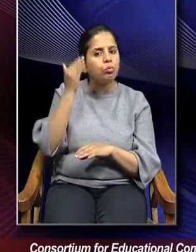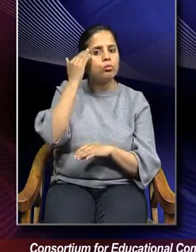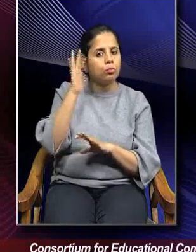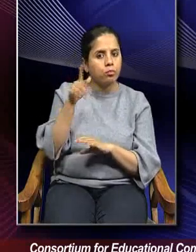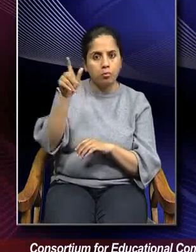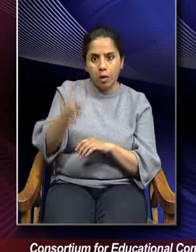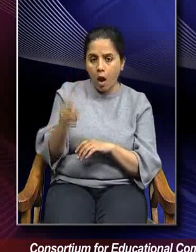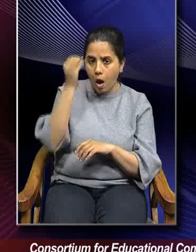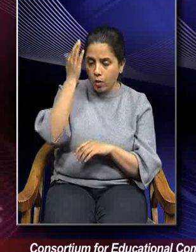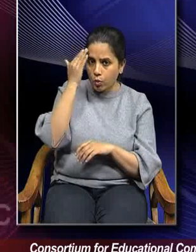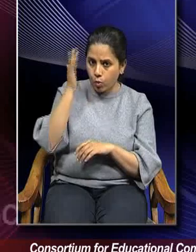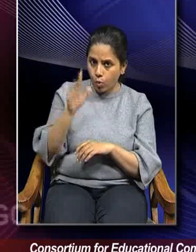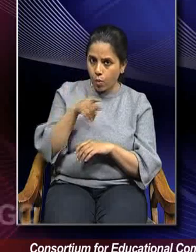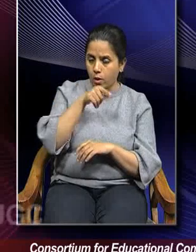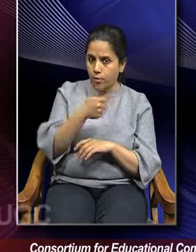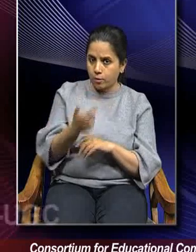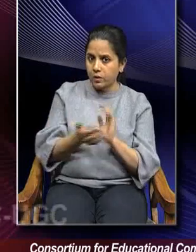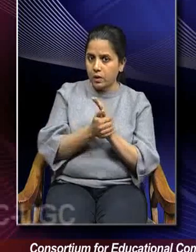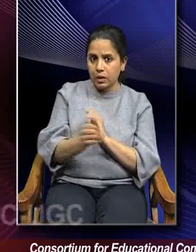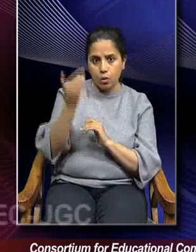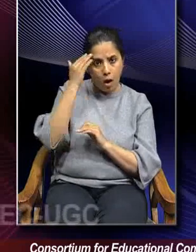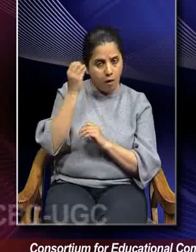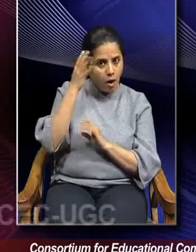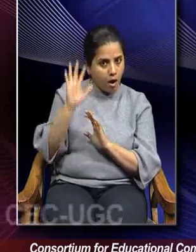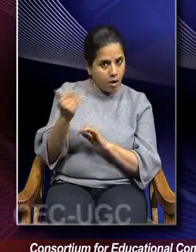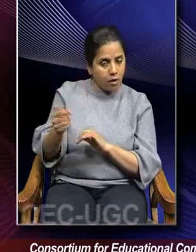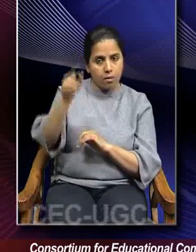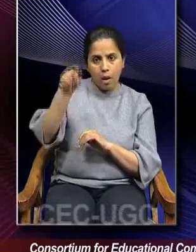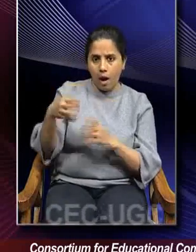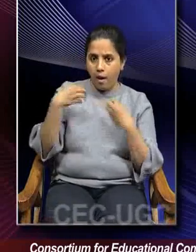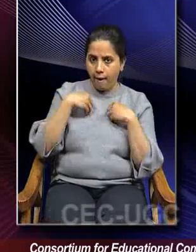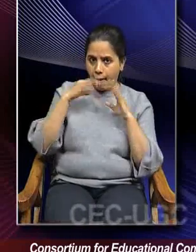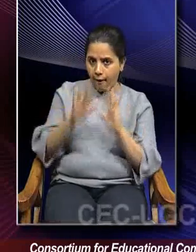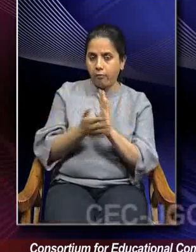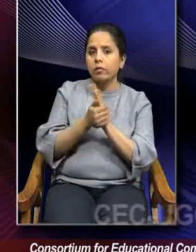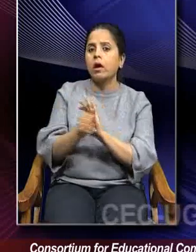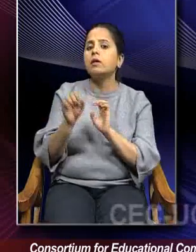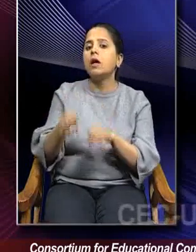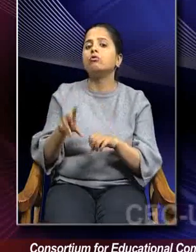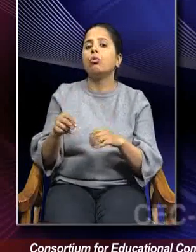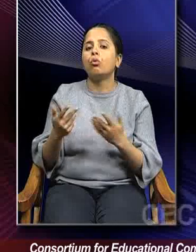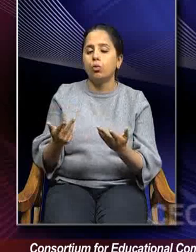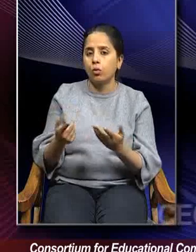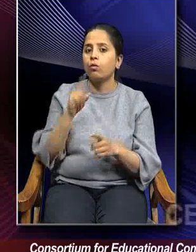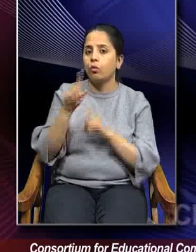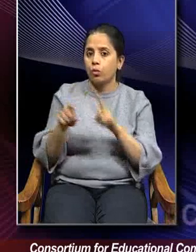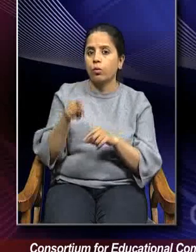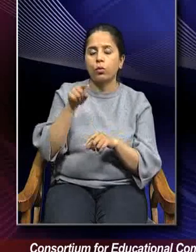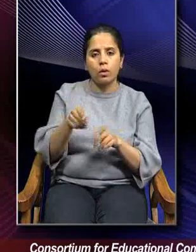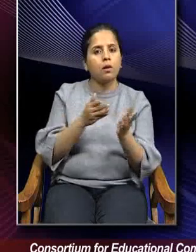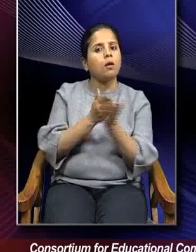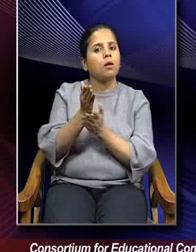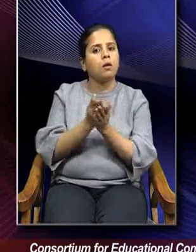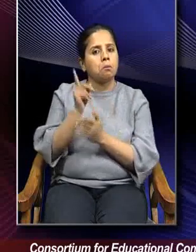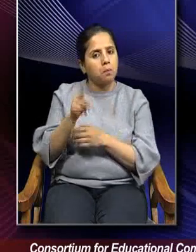employee is aware of those skill sets or not, whether the employee possesses those skill sets or not. For that, the methodology